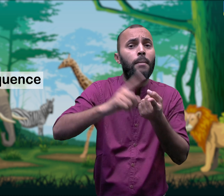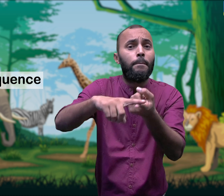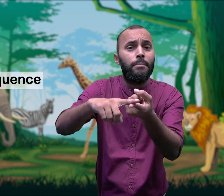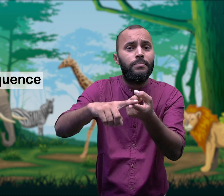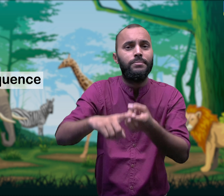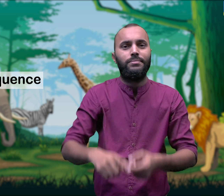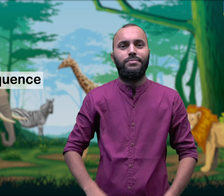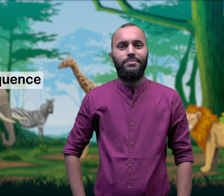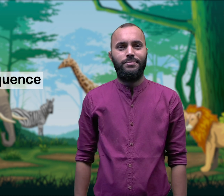Consequence